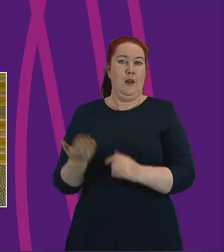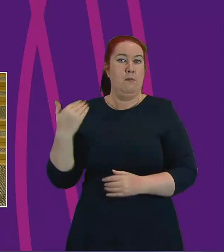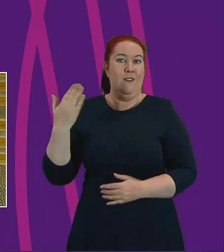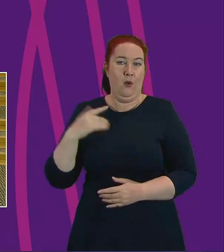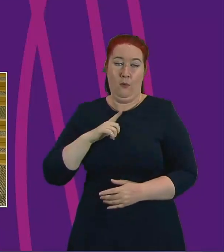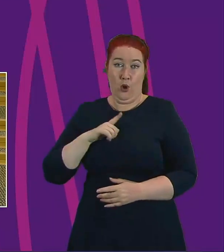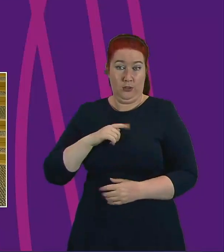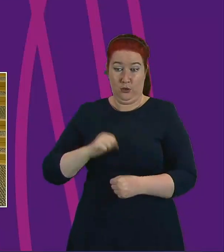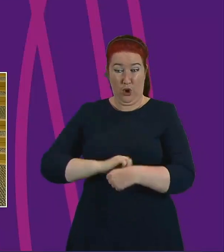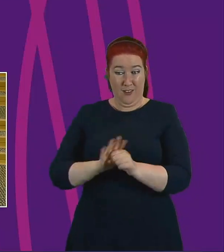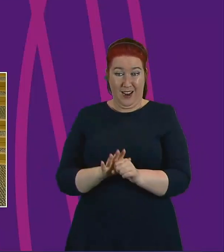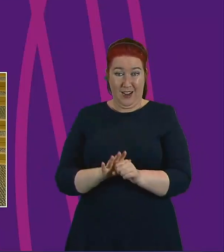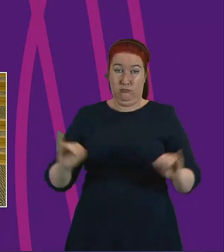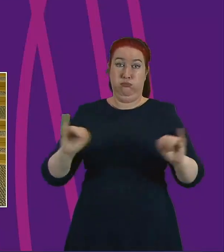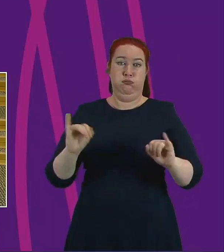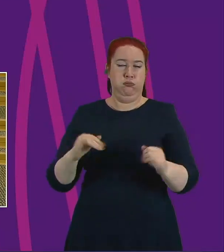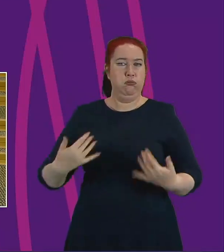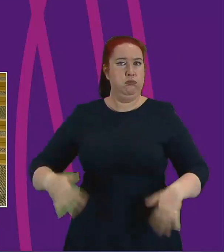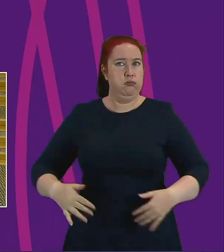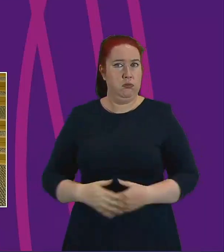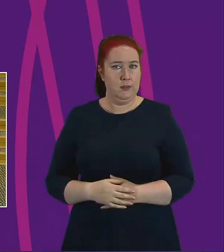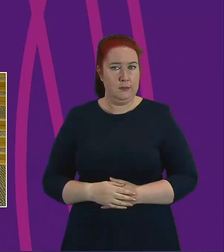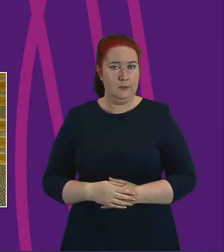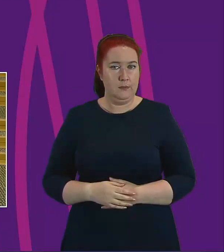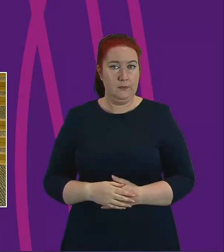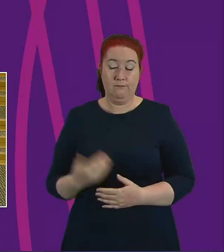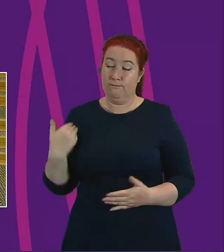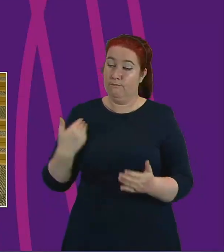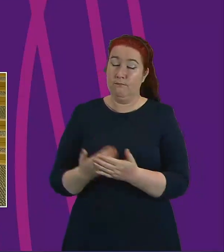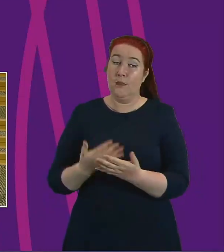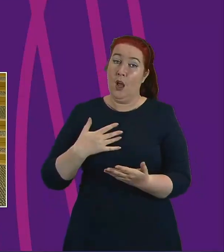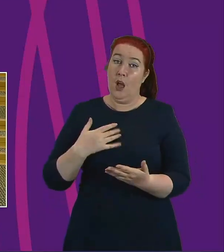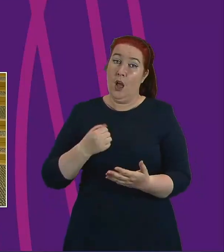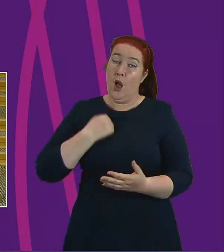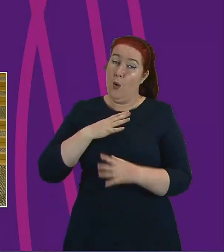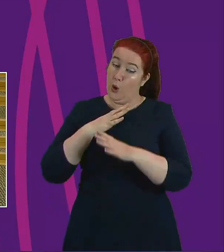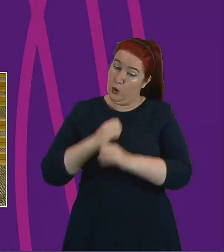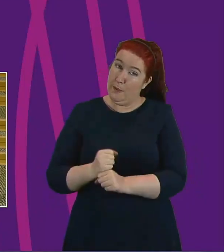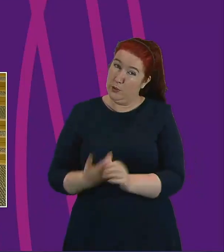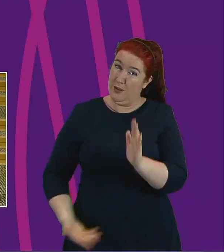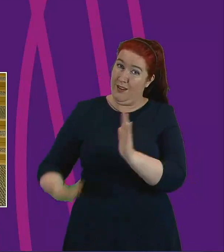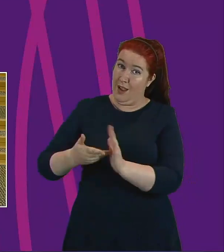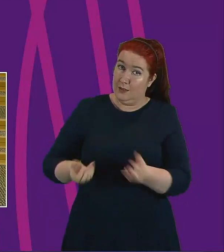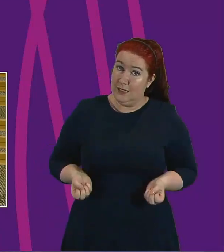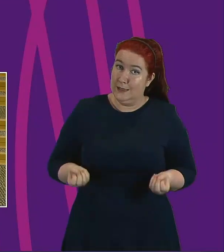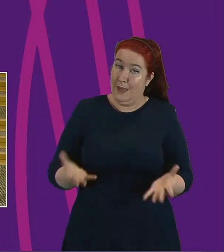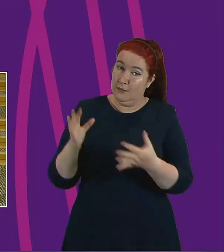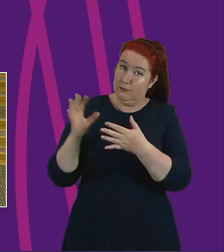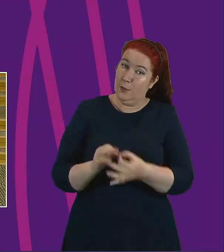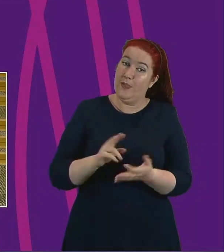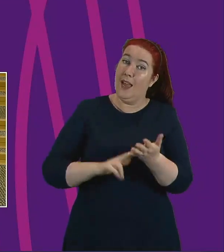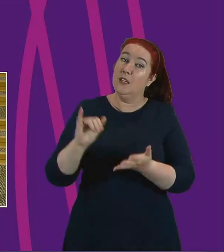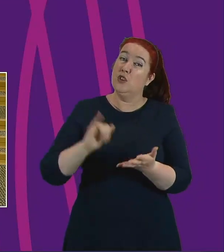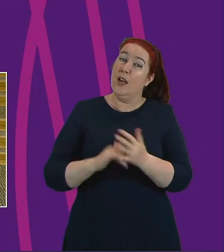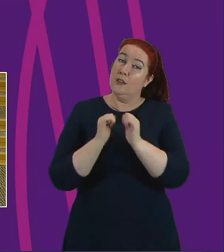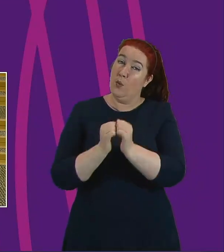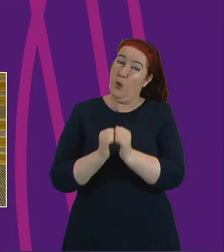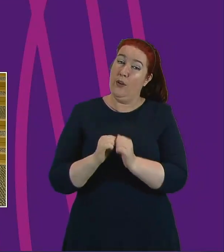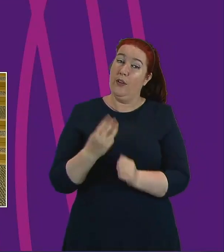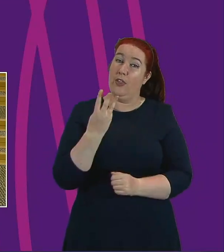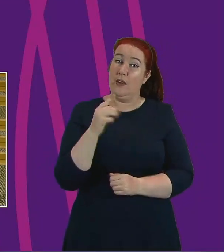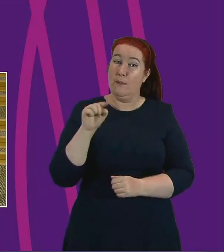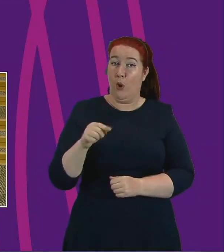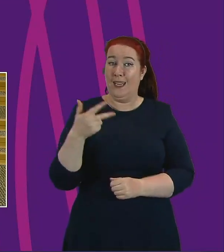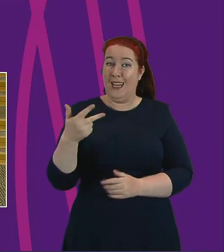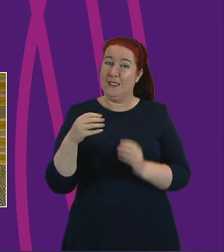of the pandemic challenge head-on. Our total commitment to additional expenditure including for the NHS has been worth around 3.8